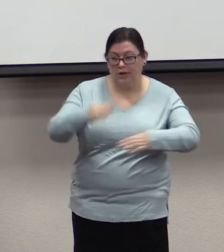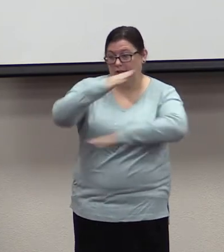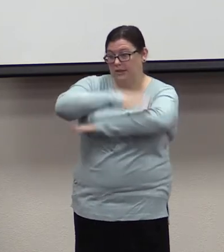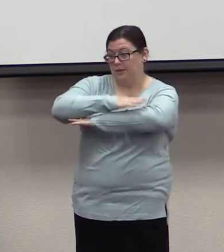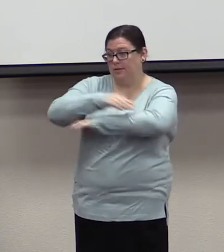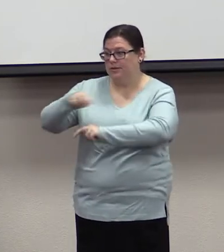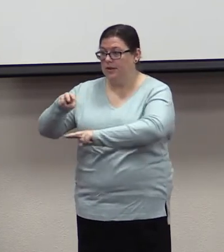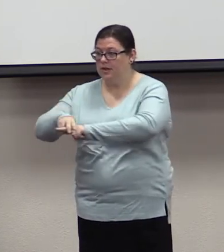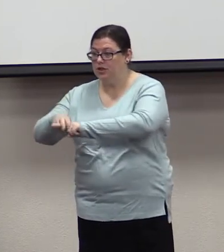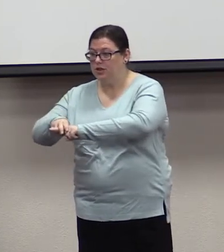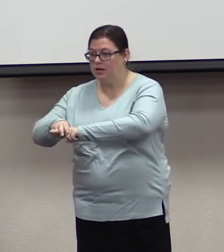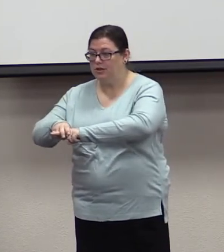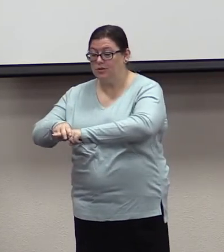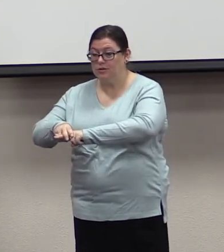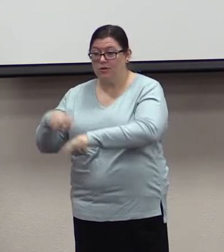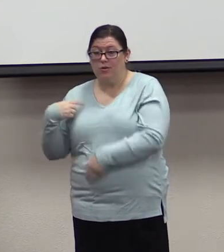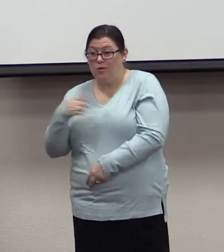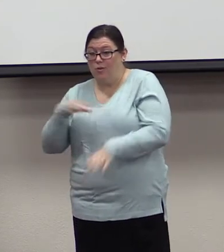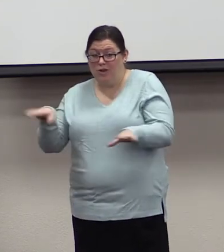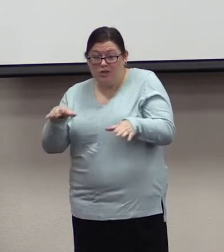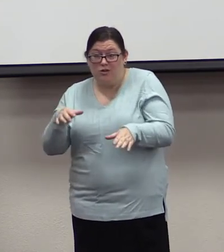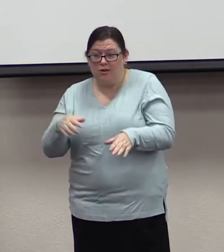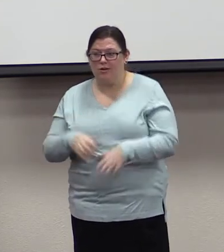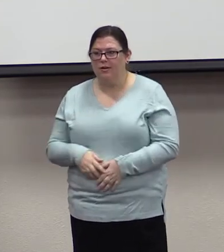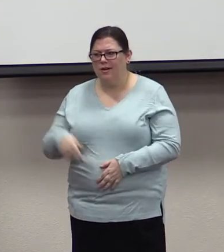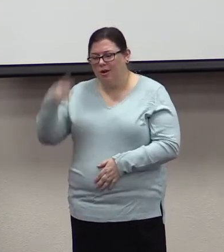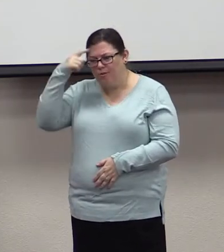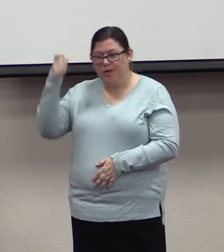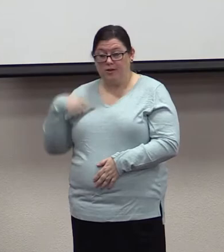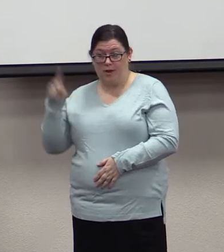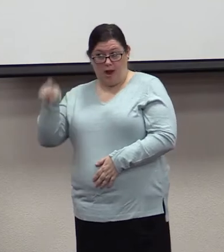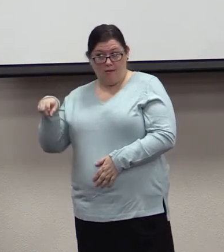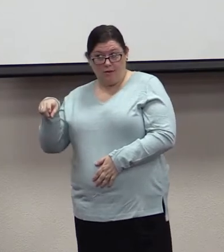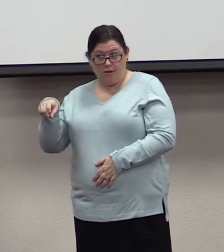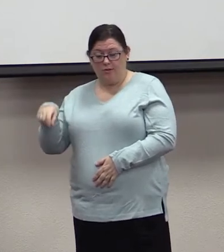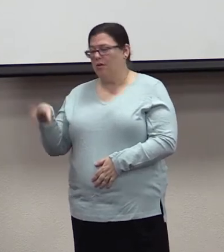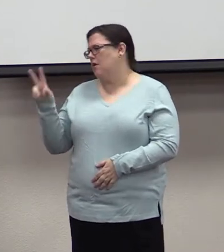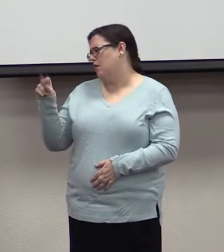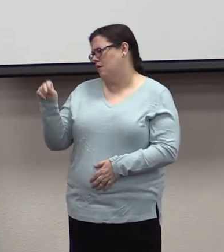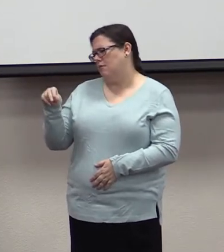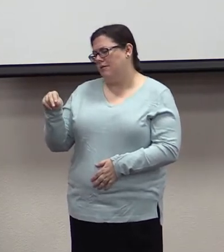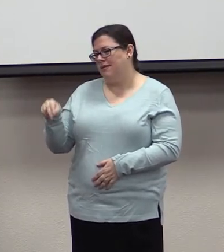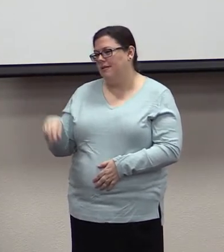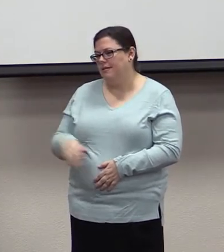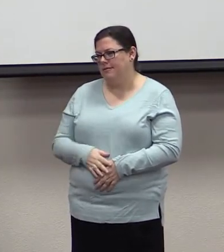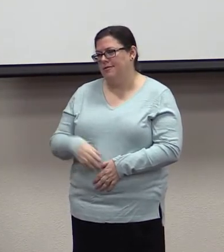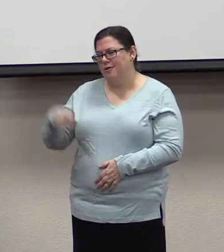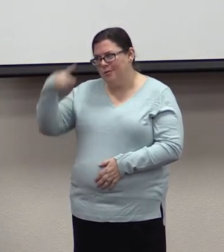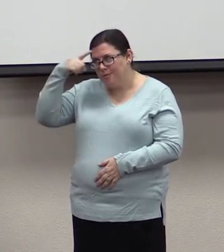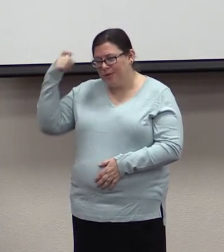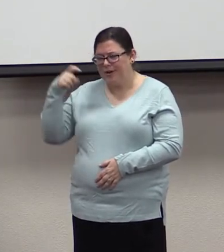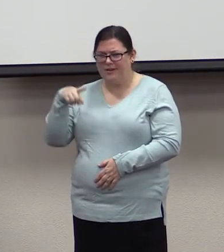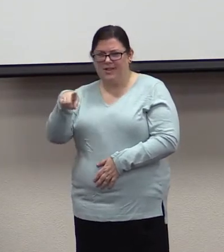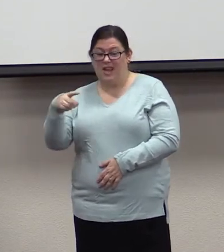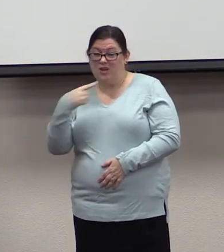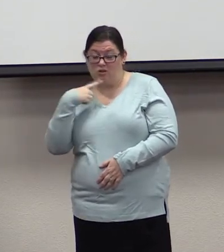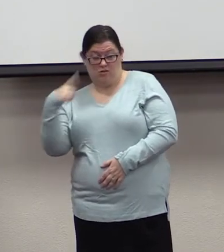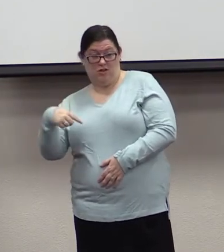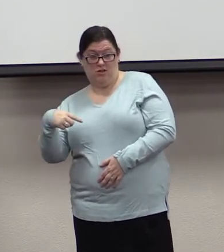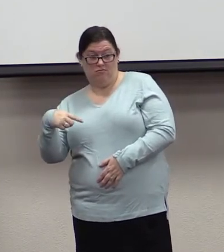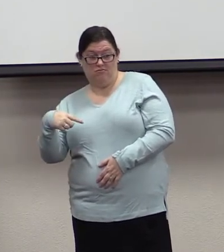up after chapel, we do it. Because we have to? No. Because they told us to?